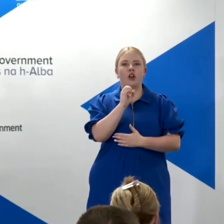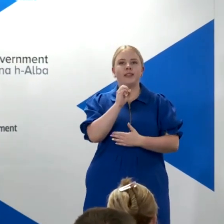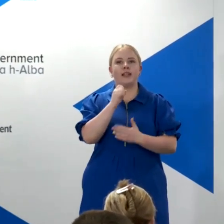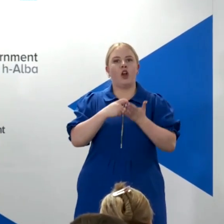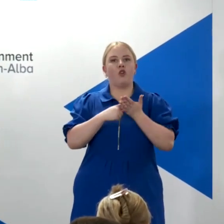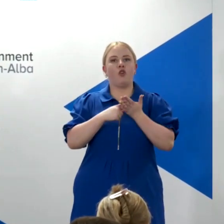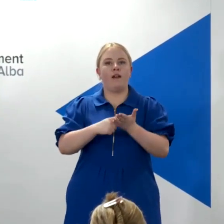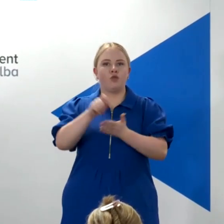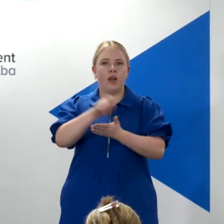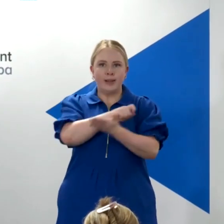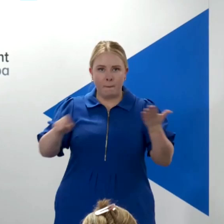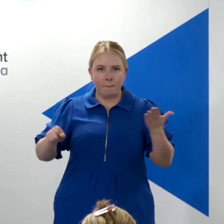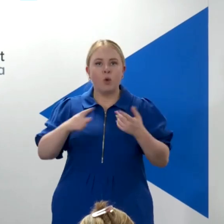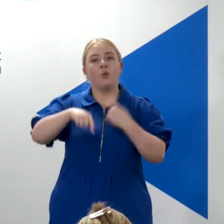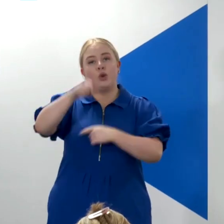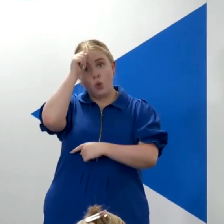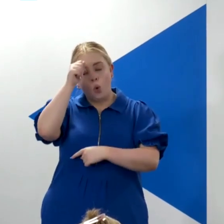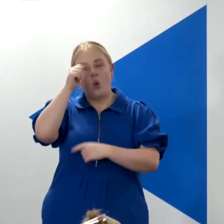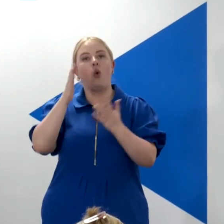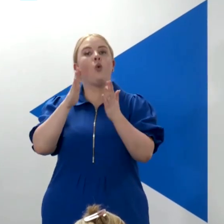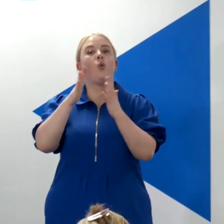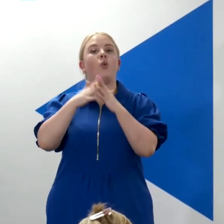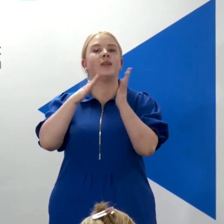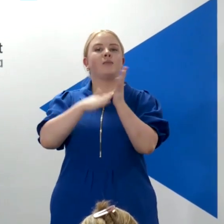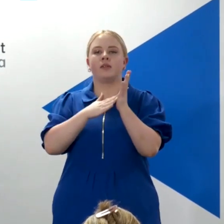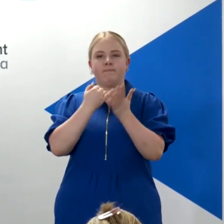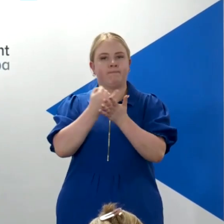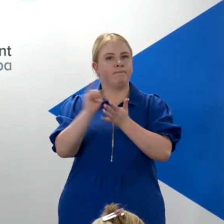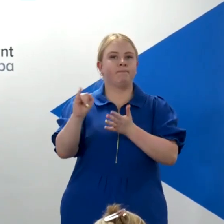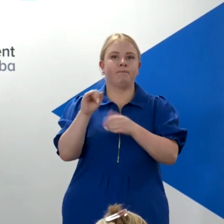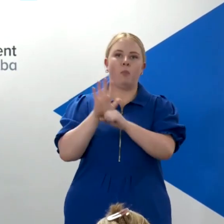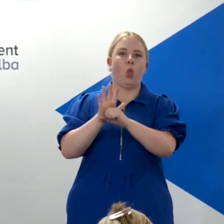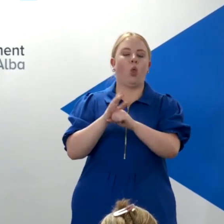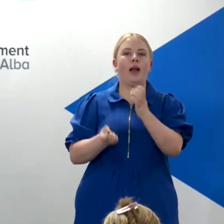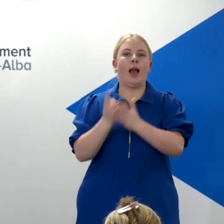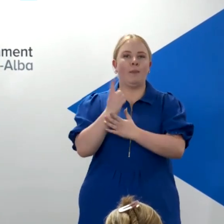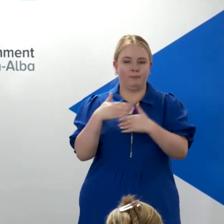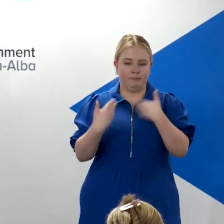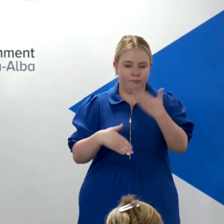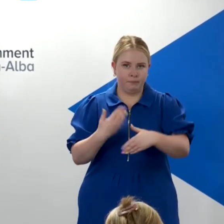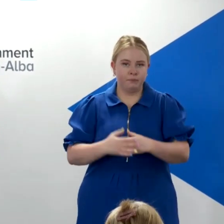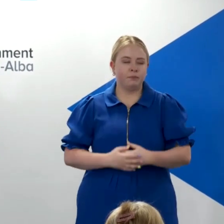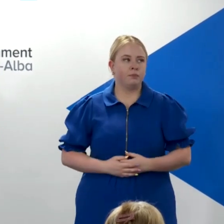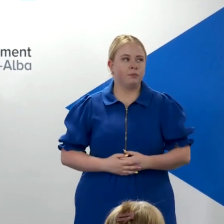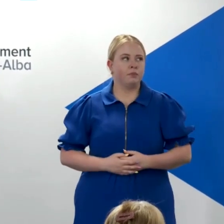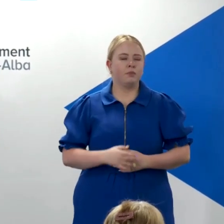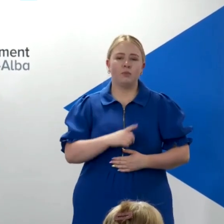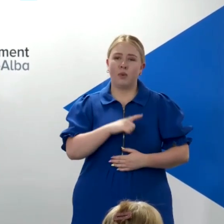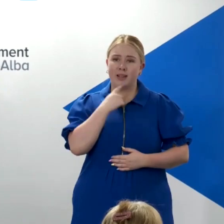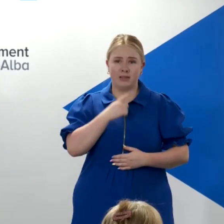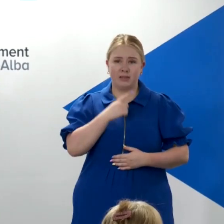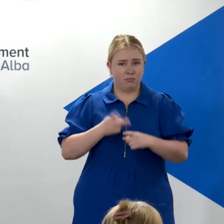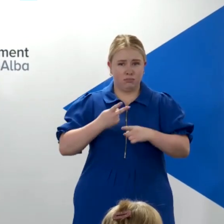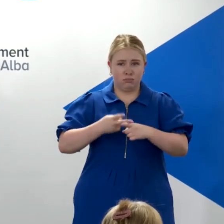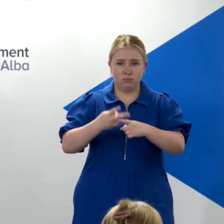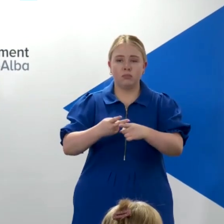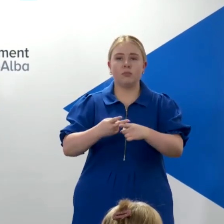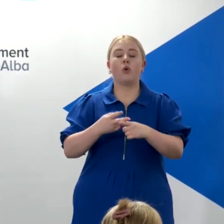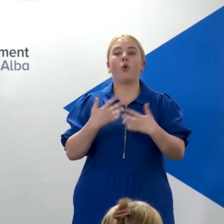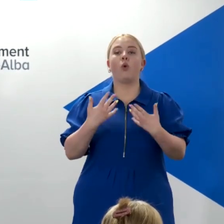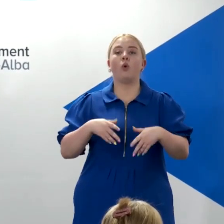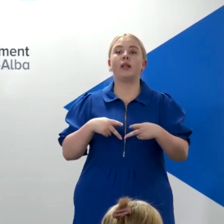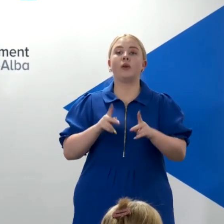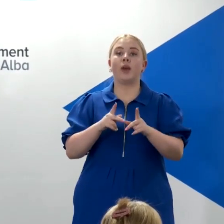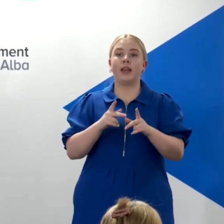know that Westminster has continued to deny that, continued to block that. And that's why I've said repeatedly that the only